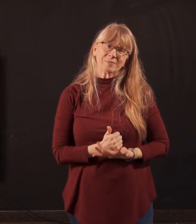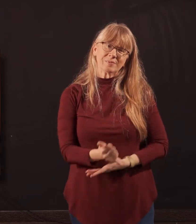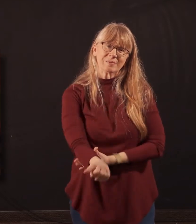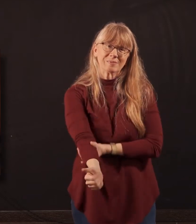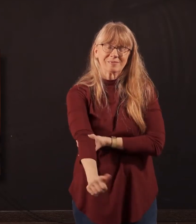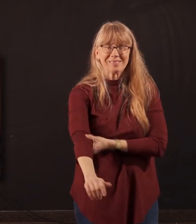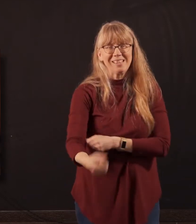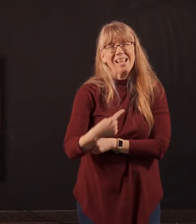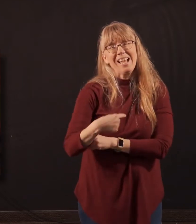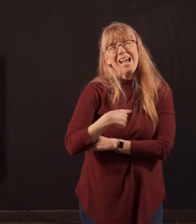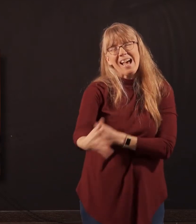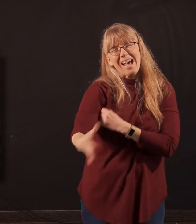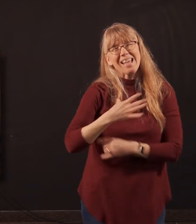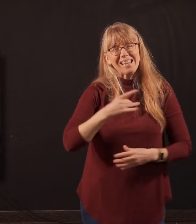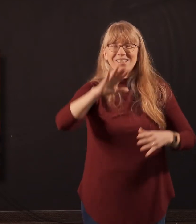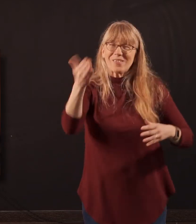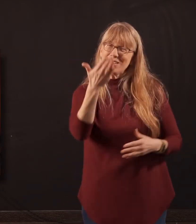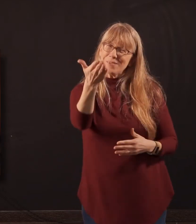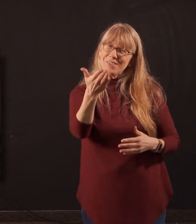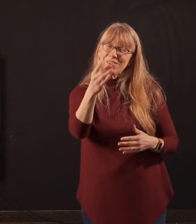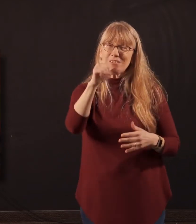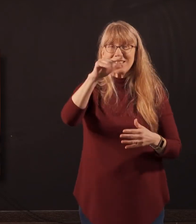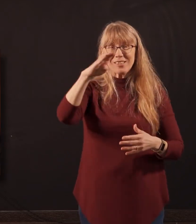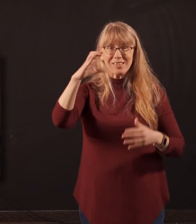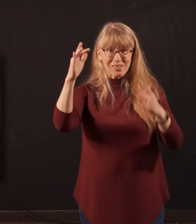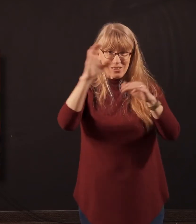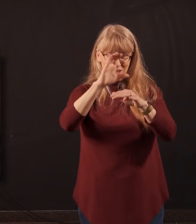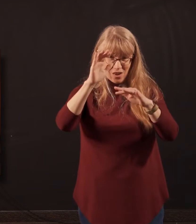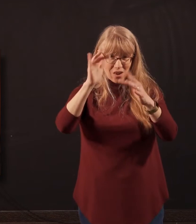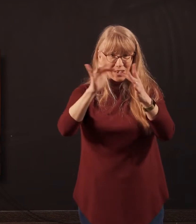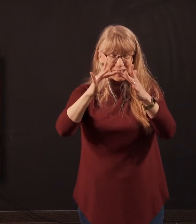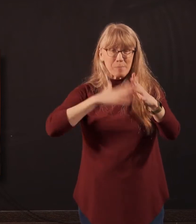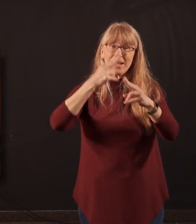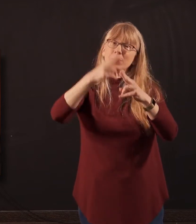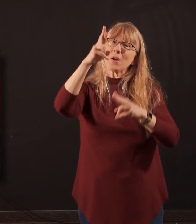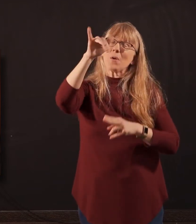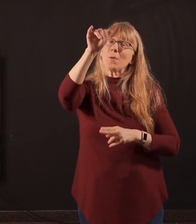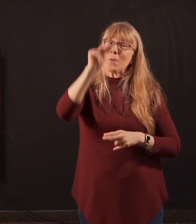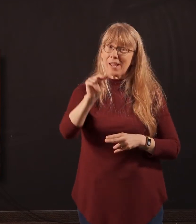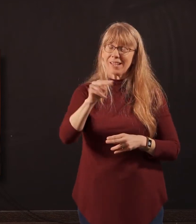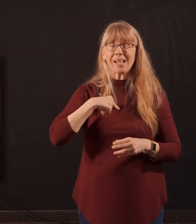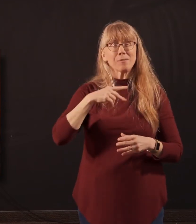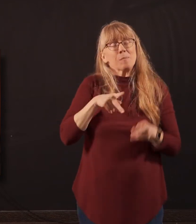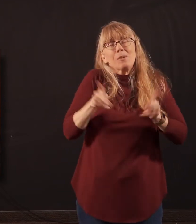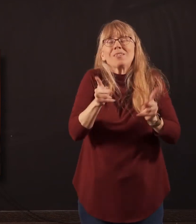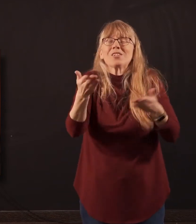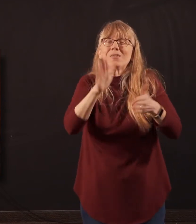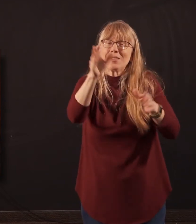I'd like to welcome you to Graceland Church Online. My name is Ryan Brown and I have the privilege of serving as one of your pastors. And